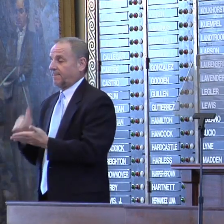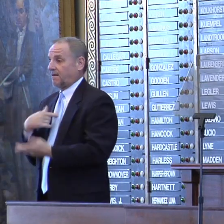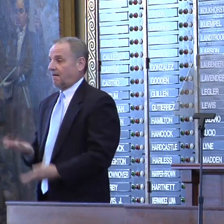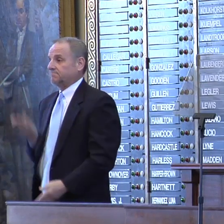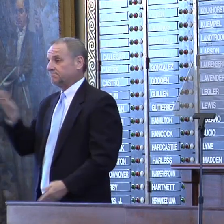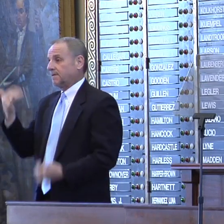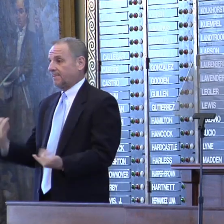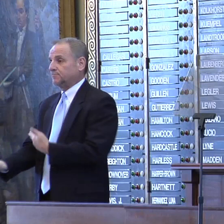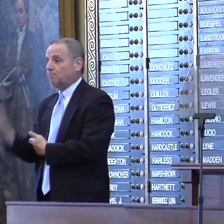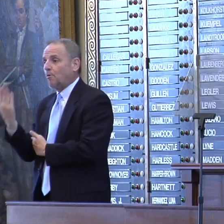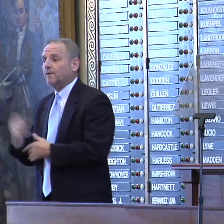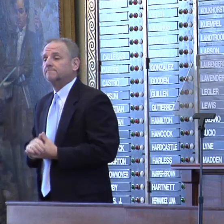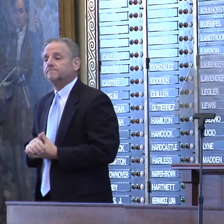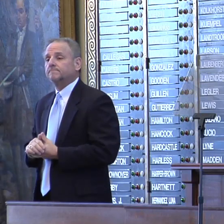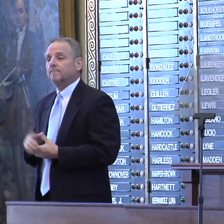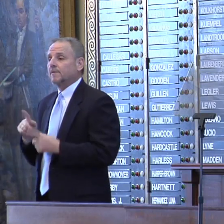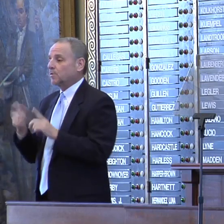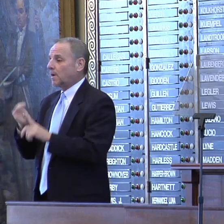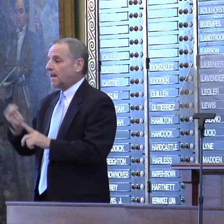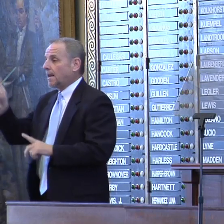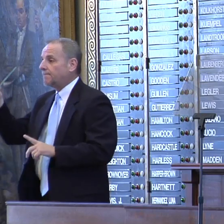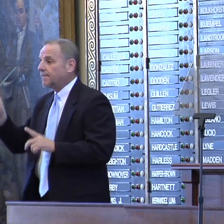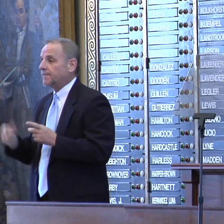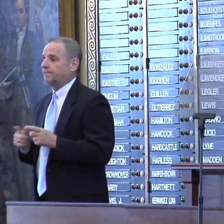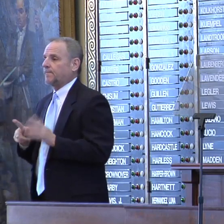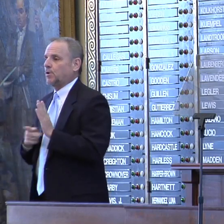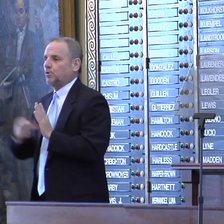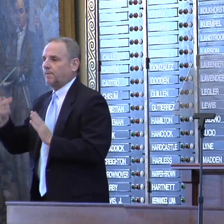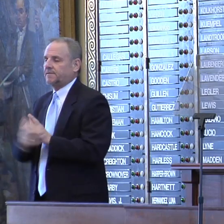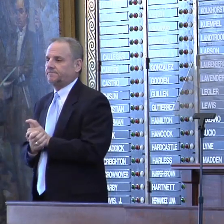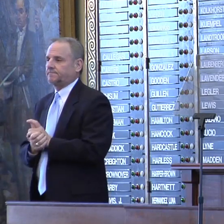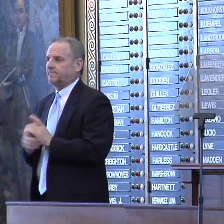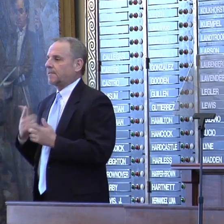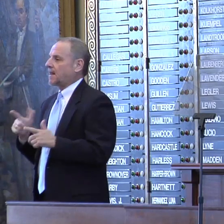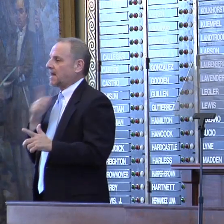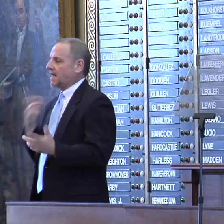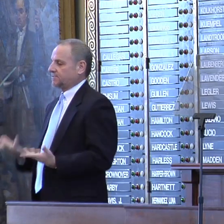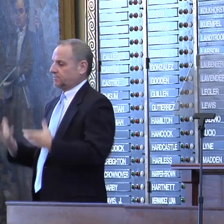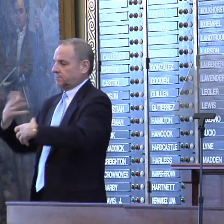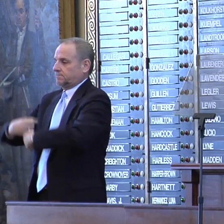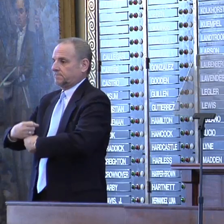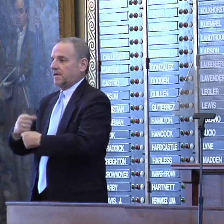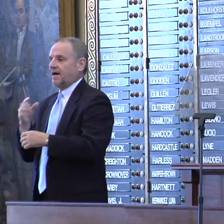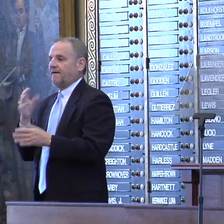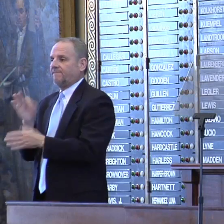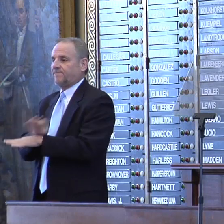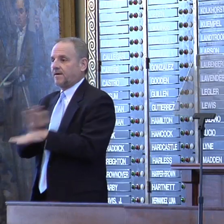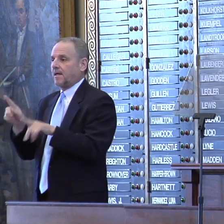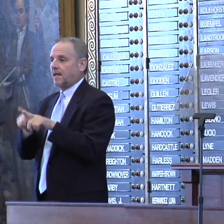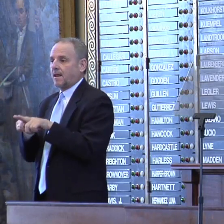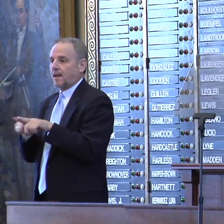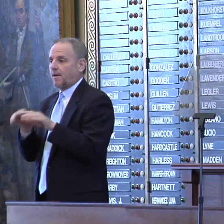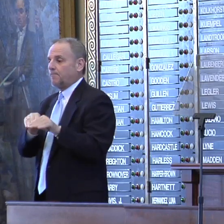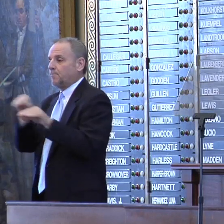submitted this morning. To eliminate duplication, let's consolidate functions like moving